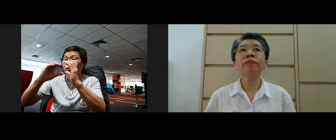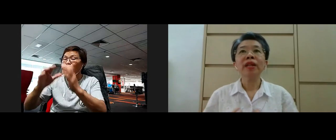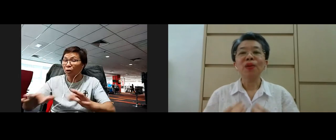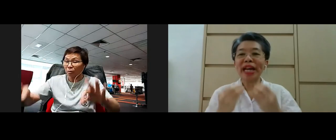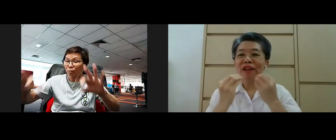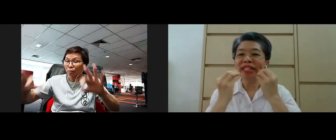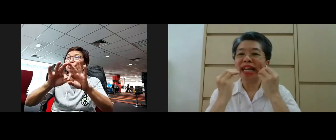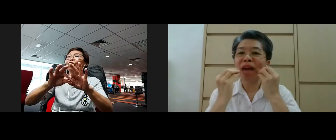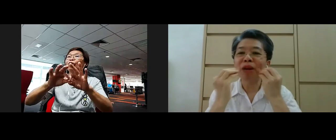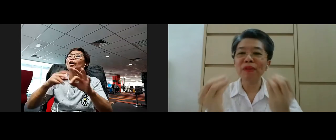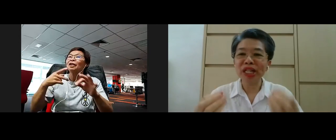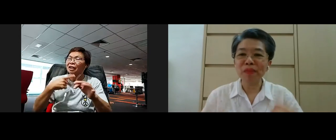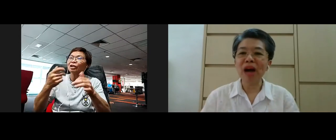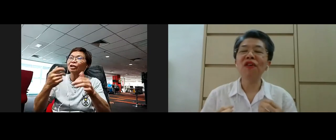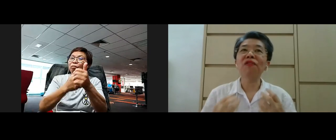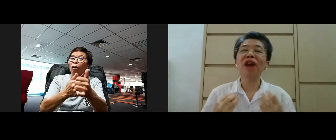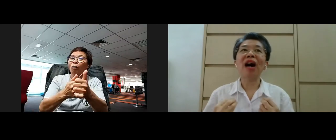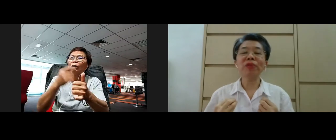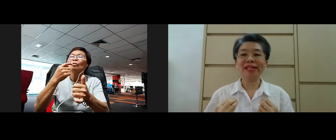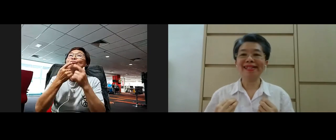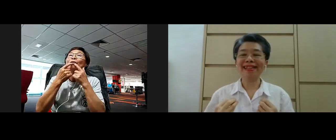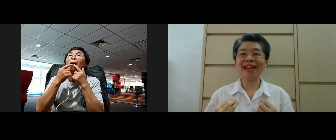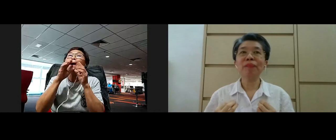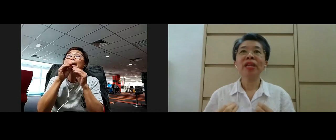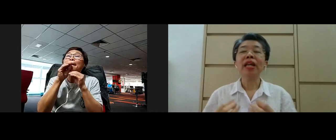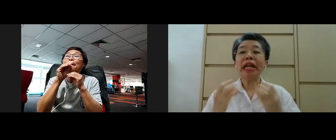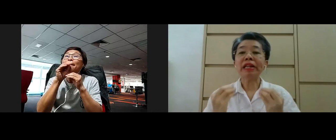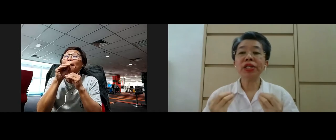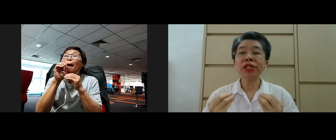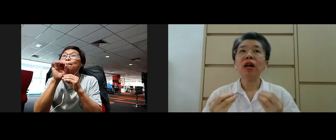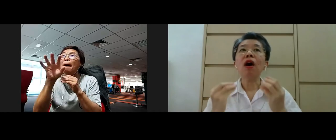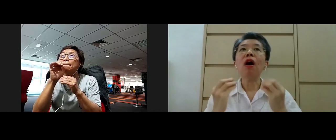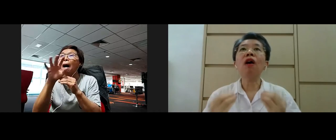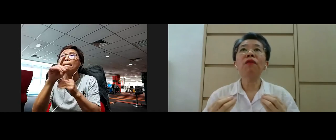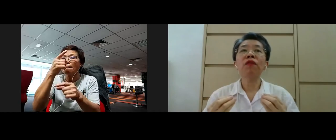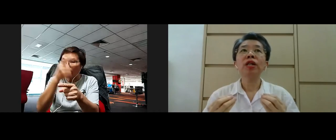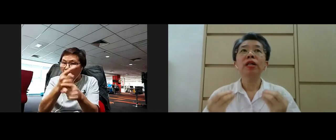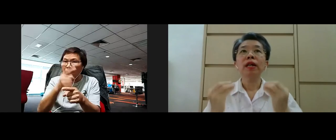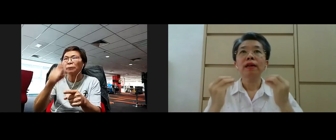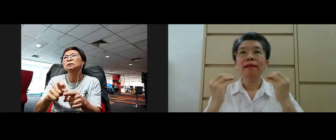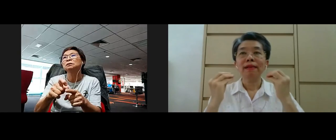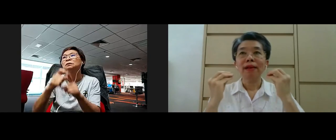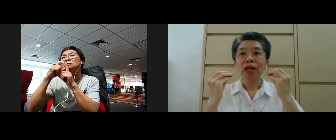whatever that comes out from this mouth of ours it is of